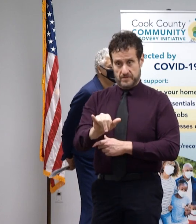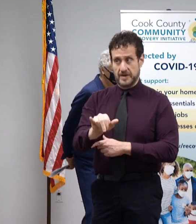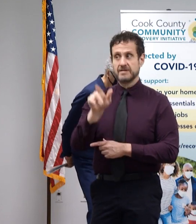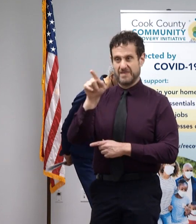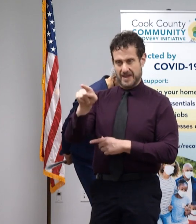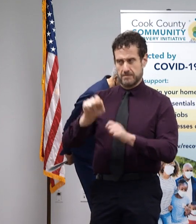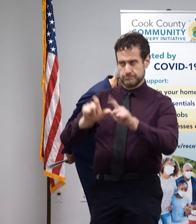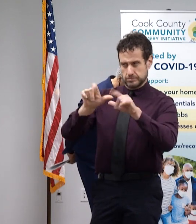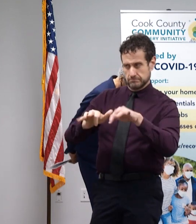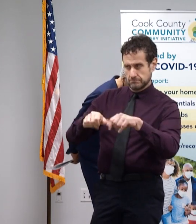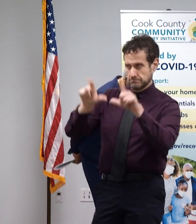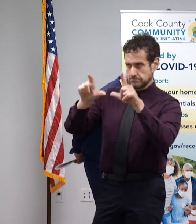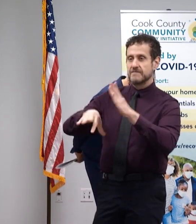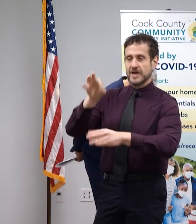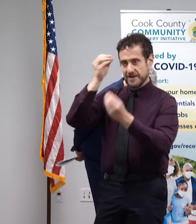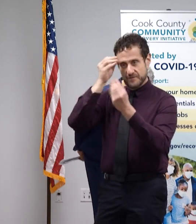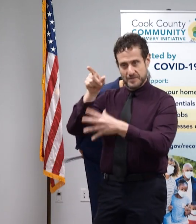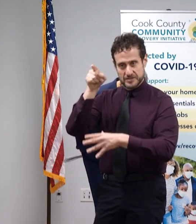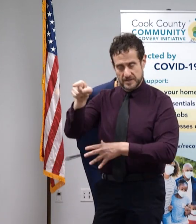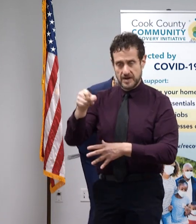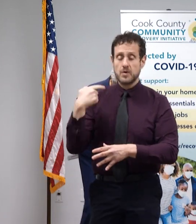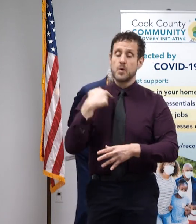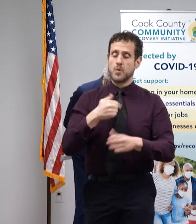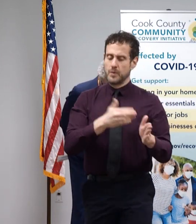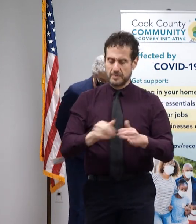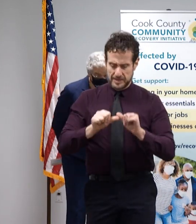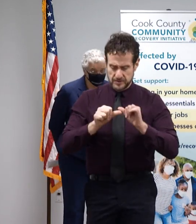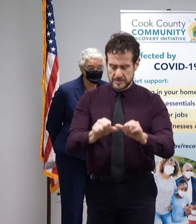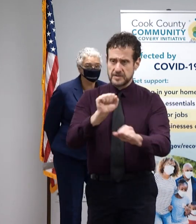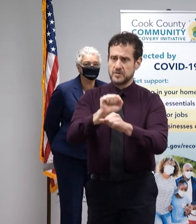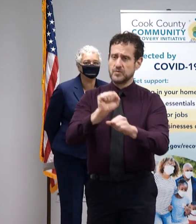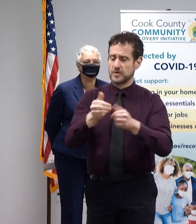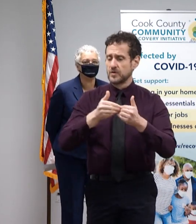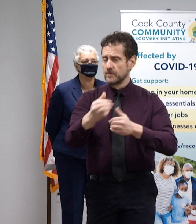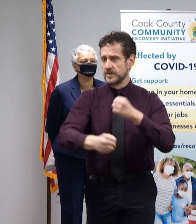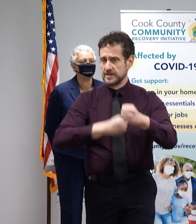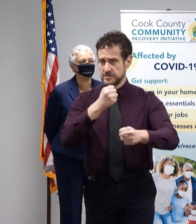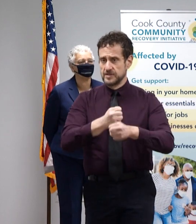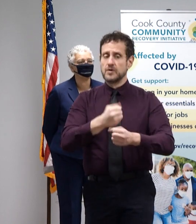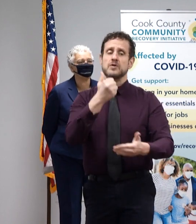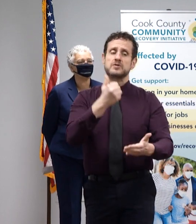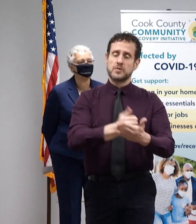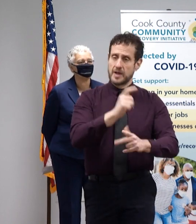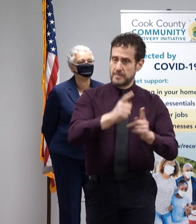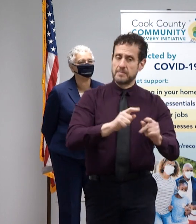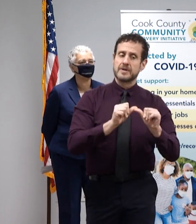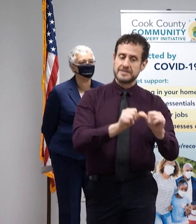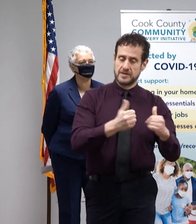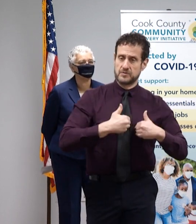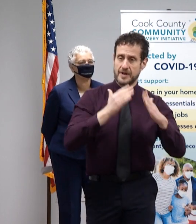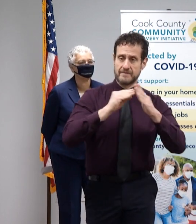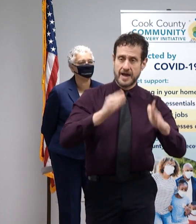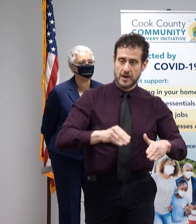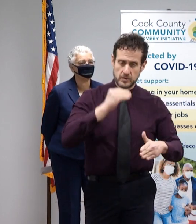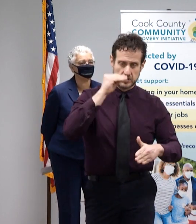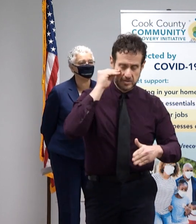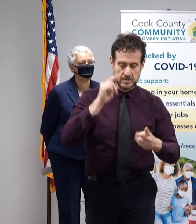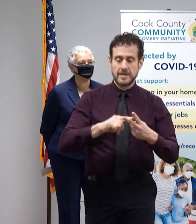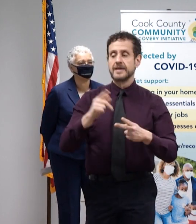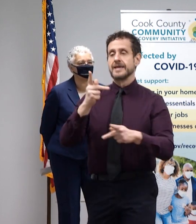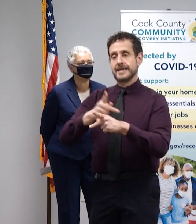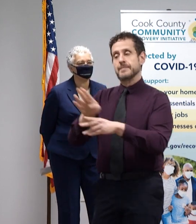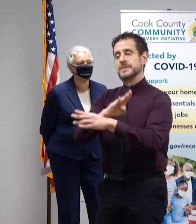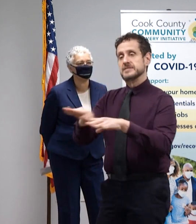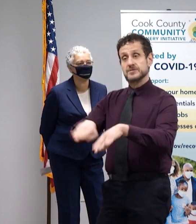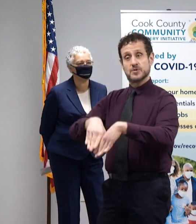We plan to continue our work over the coming year to keep families housed, businesses open, and create an equitable